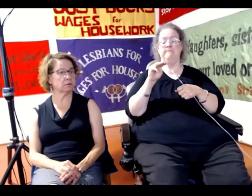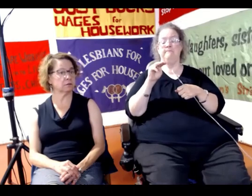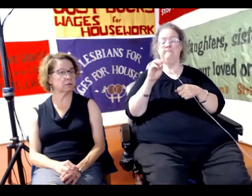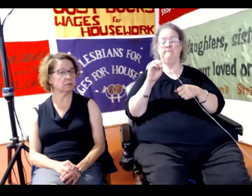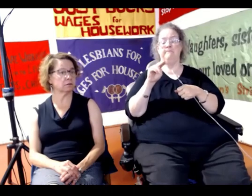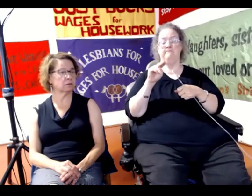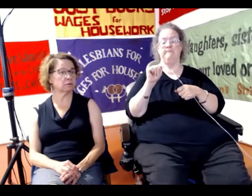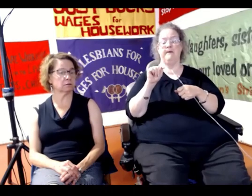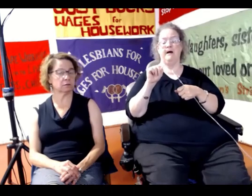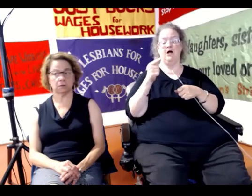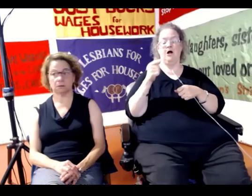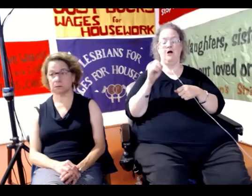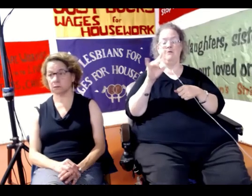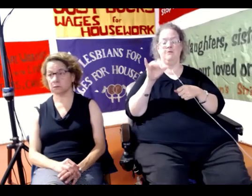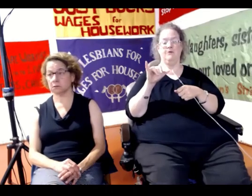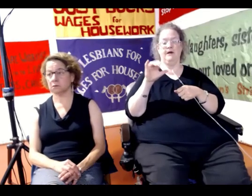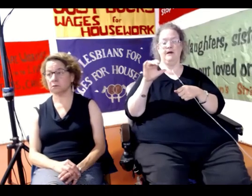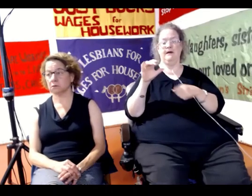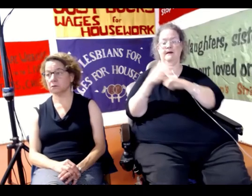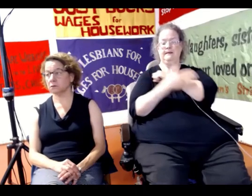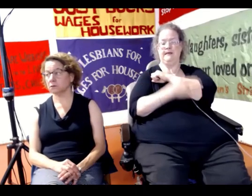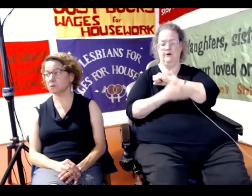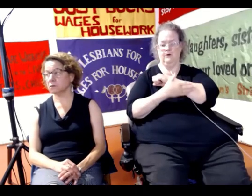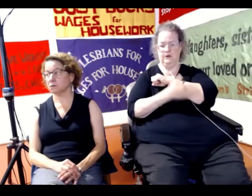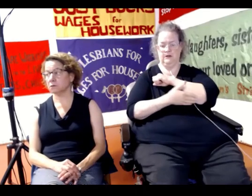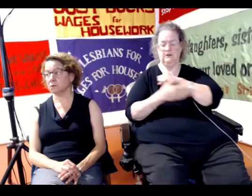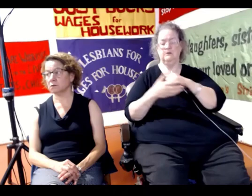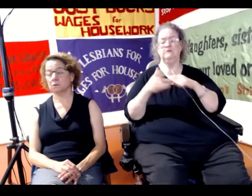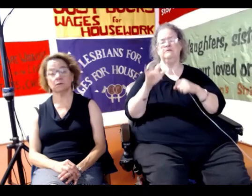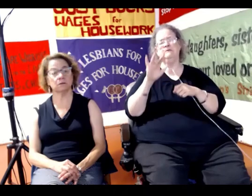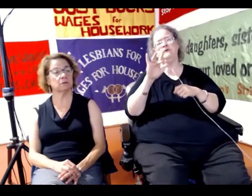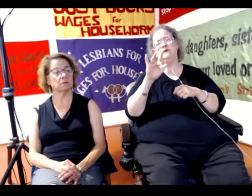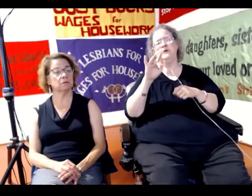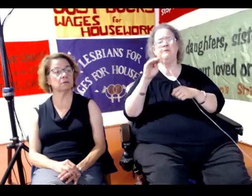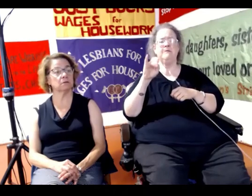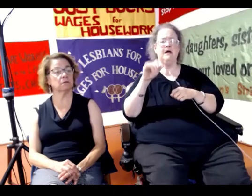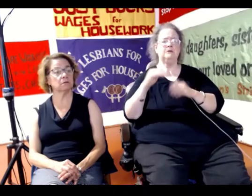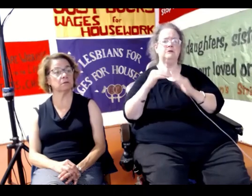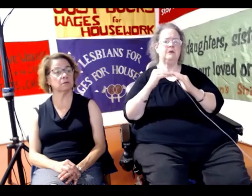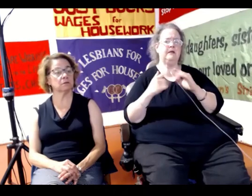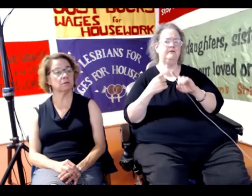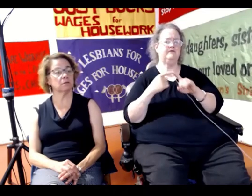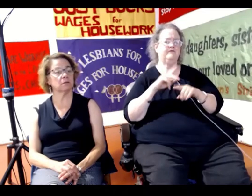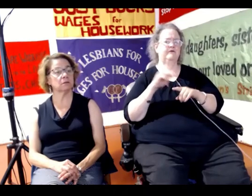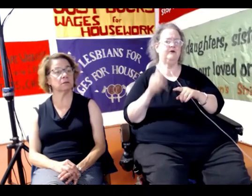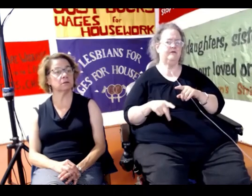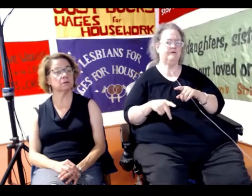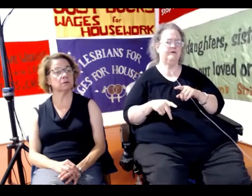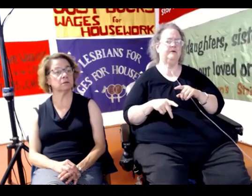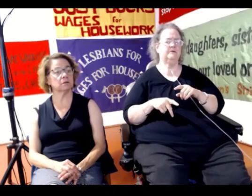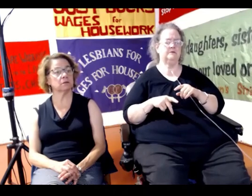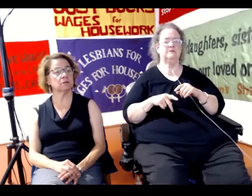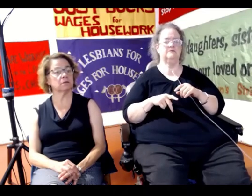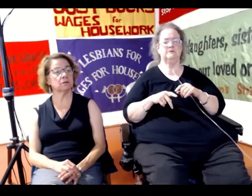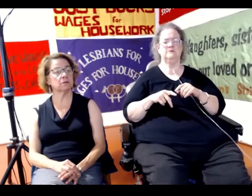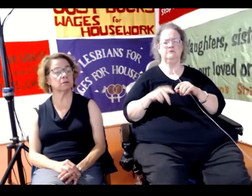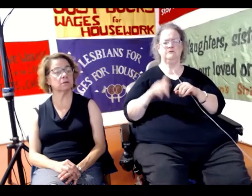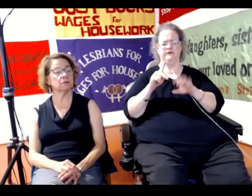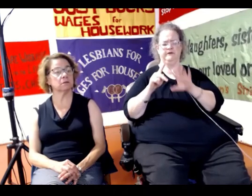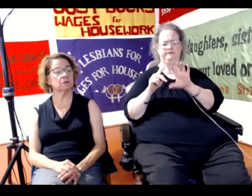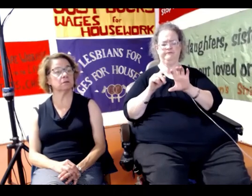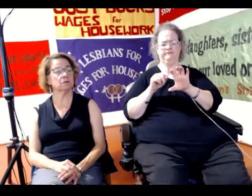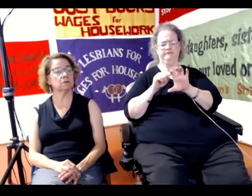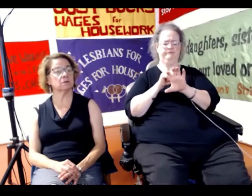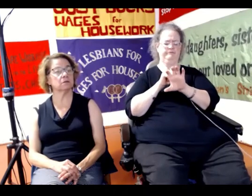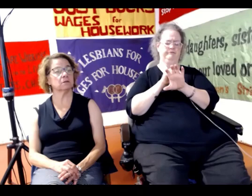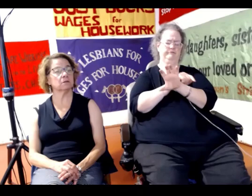that's about, I guess, 25 miles or less away from Philadelphia. And she